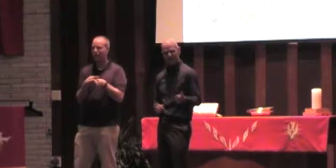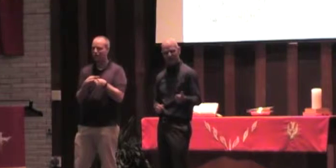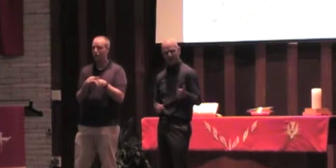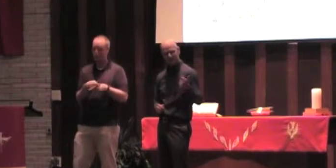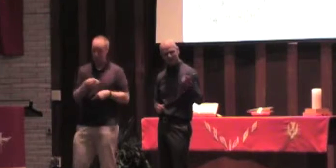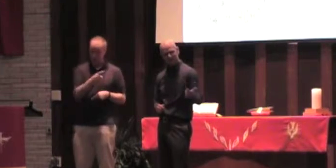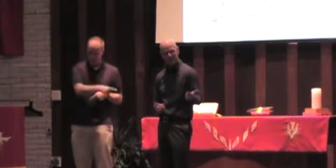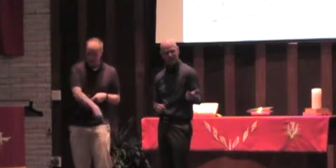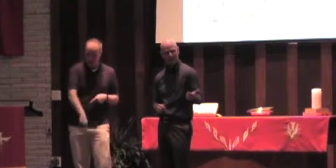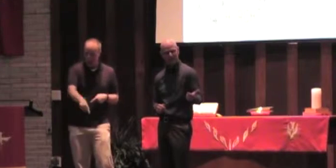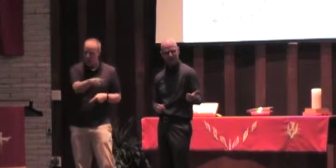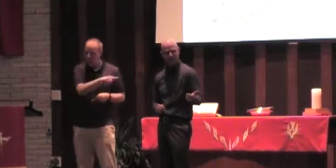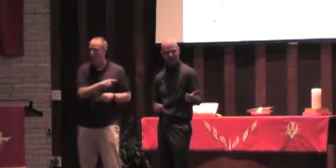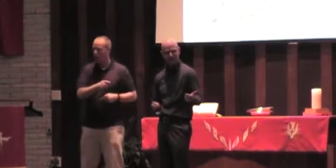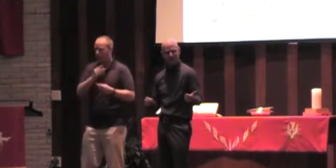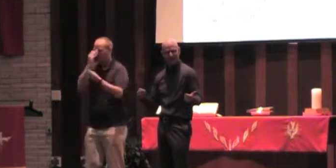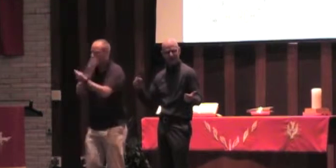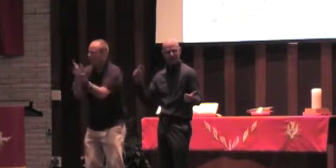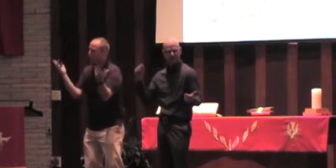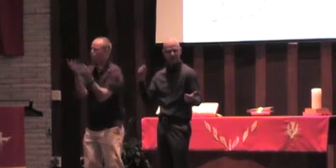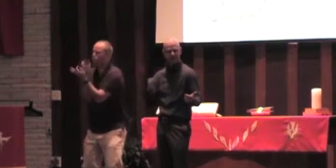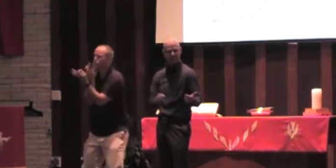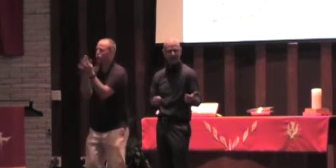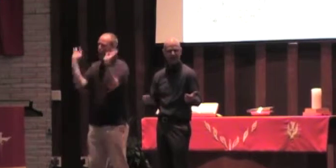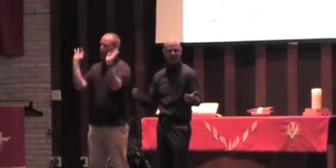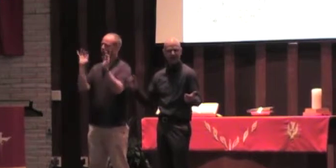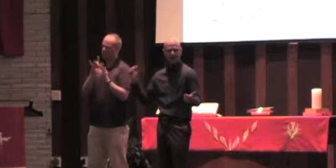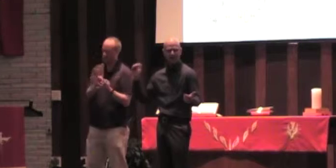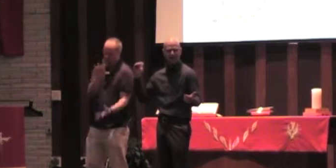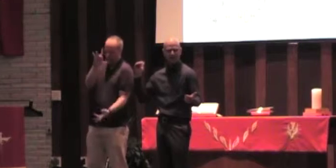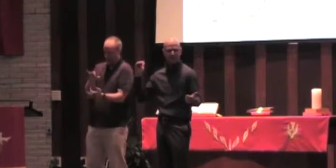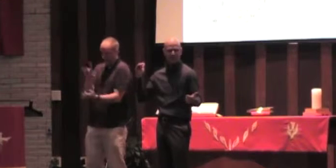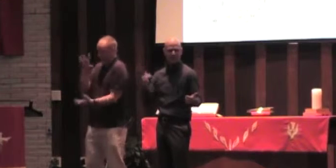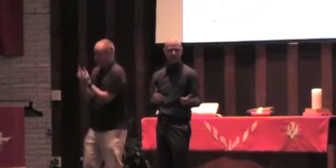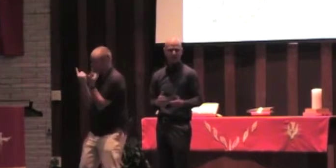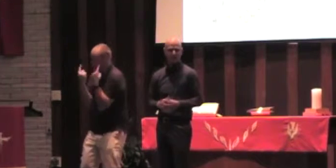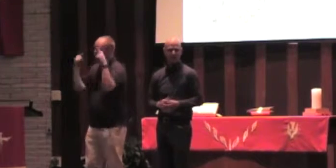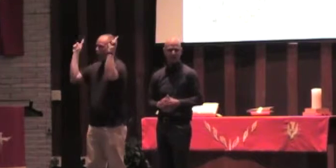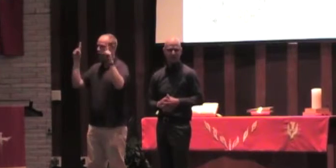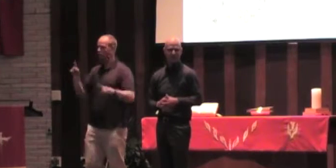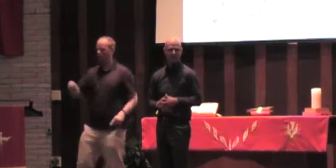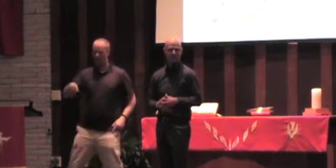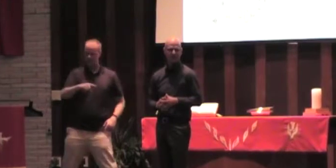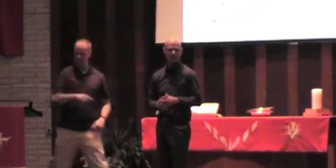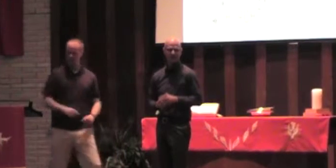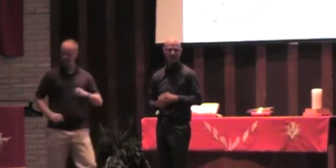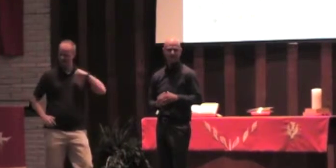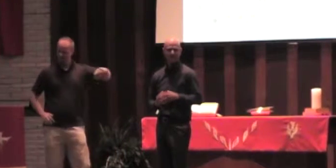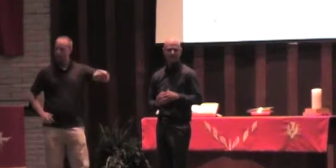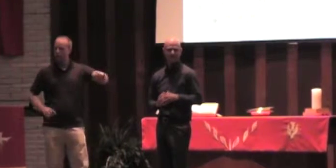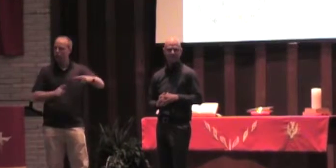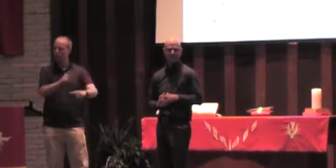message of freedom and to be set free. And they're going to defend that which makes them sick.